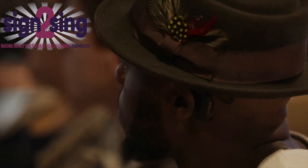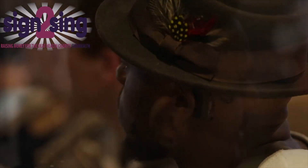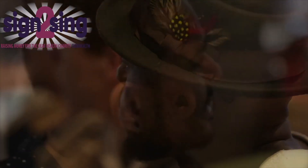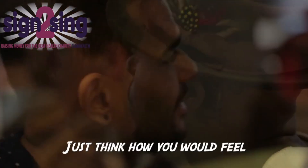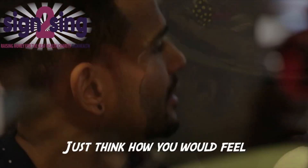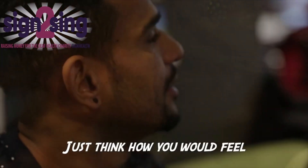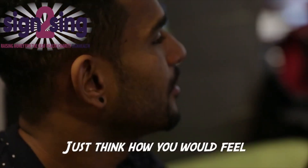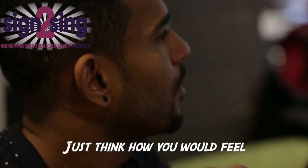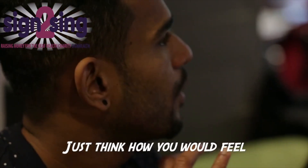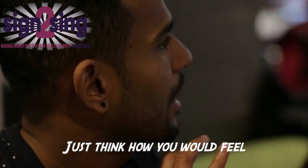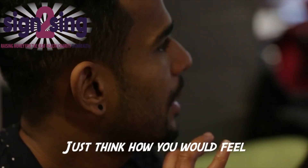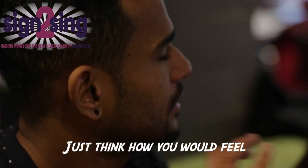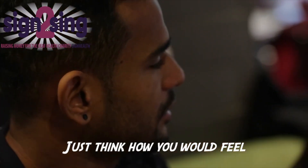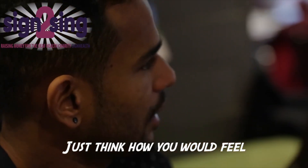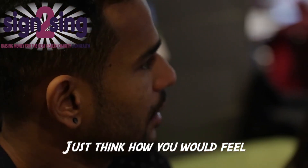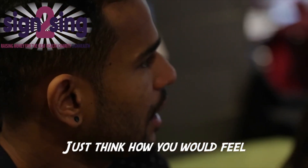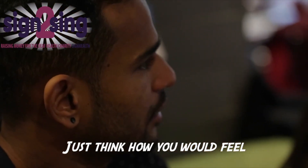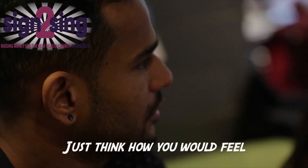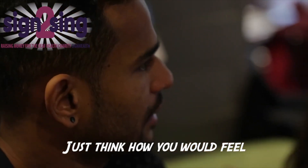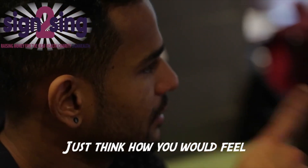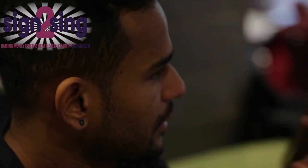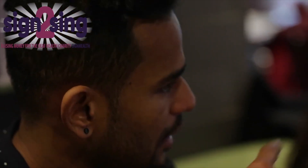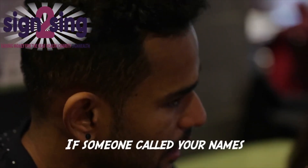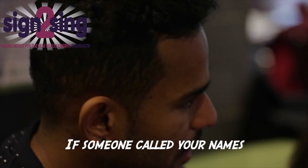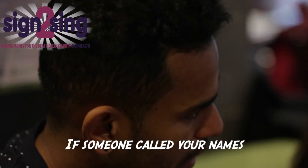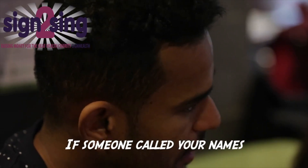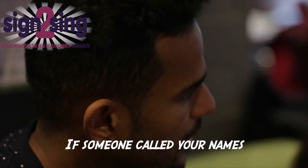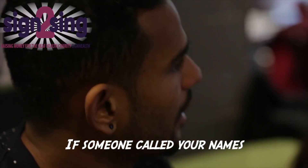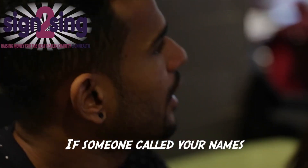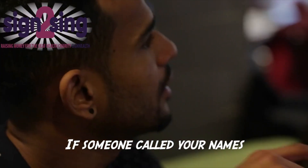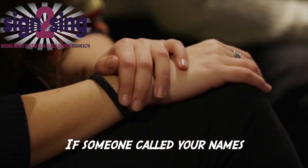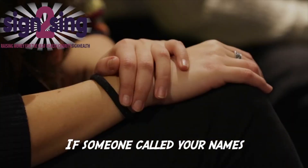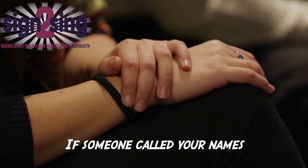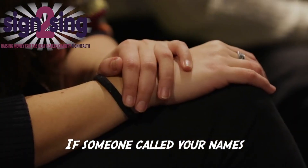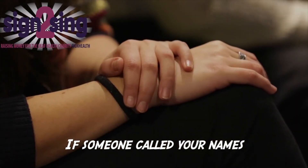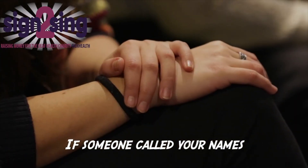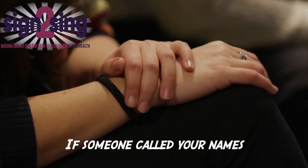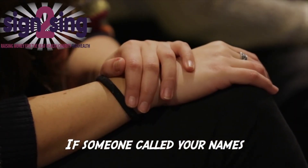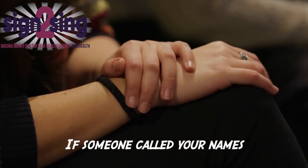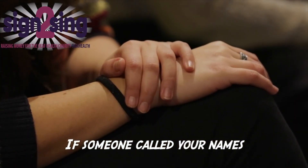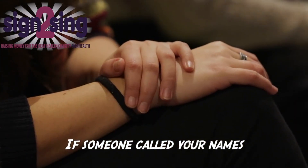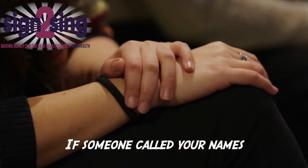Just think how you would feel If someone called you names